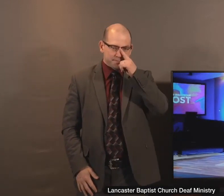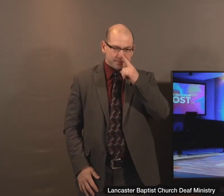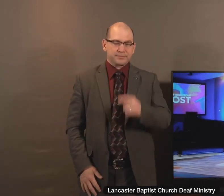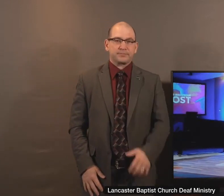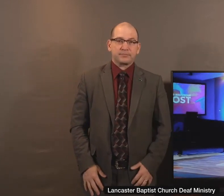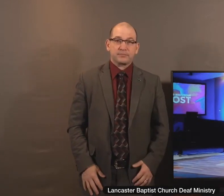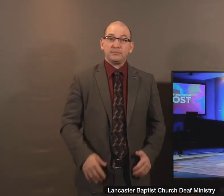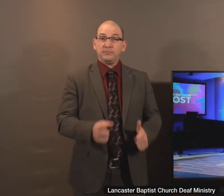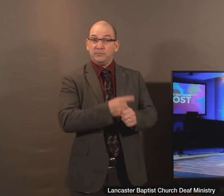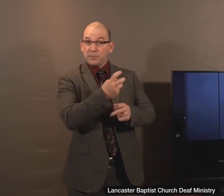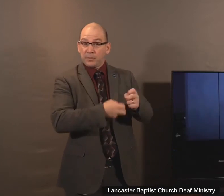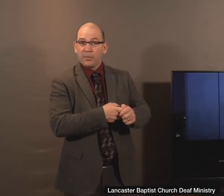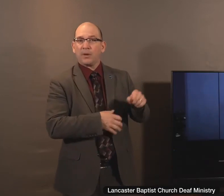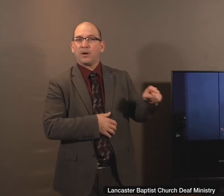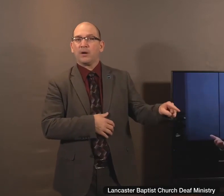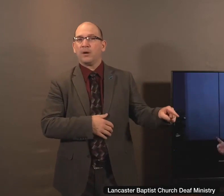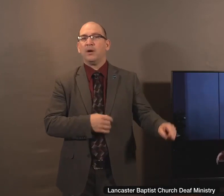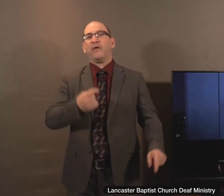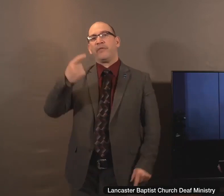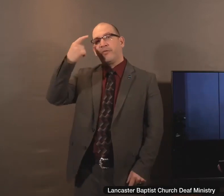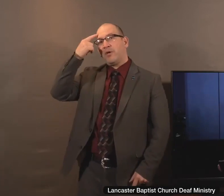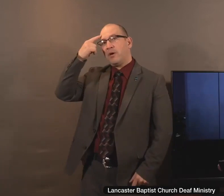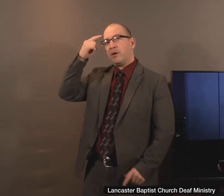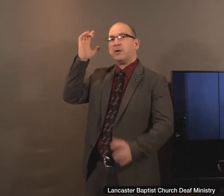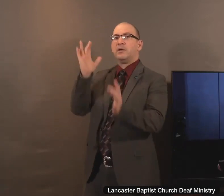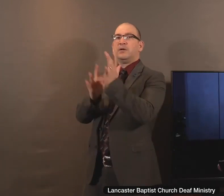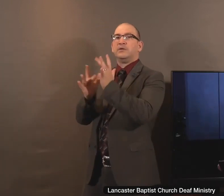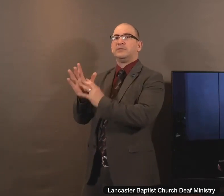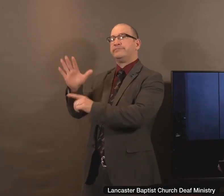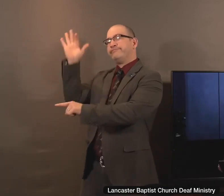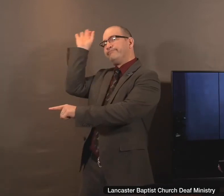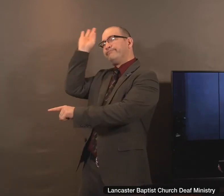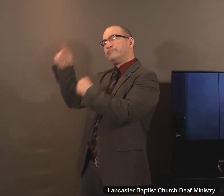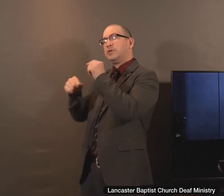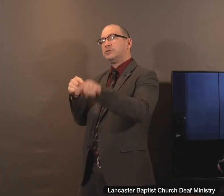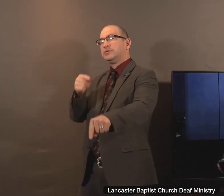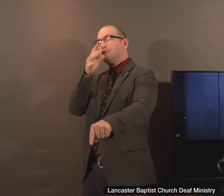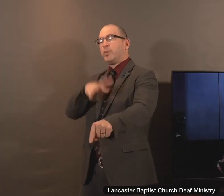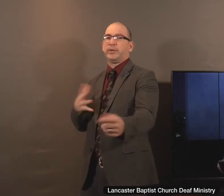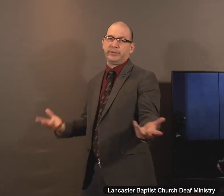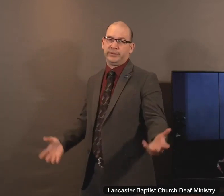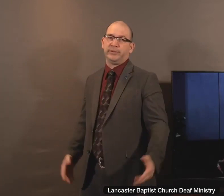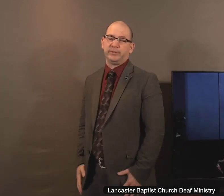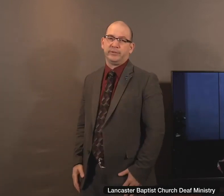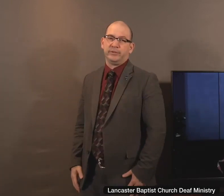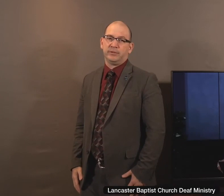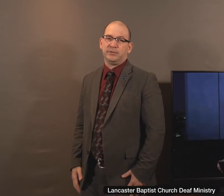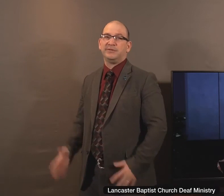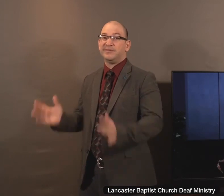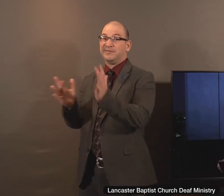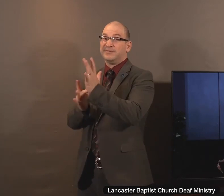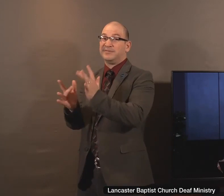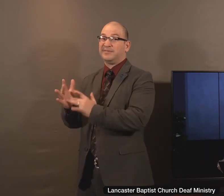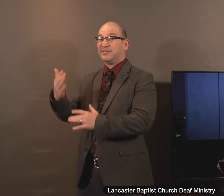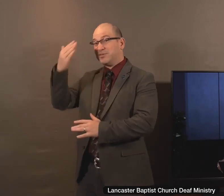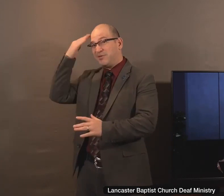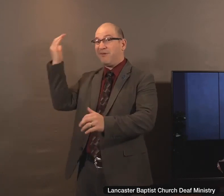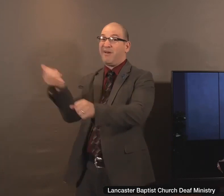blind spot was that he assumed that Jesus was ignorant of who the woman was. And yet Jesus is all-knowing. He knew